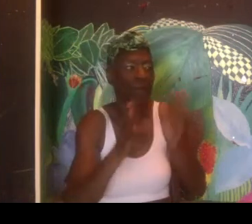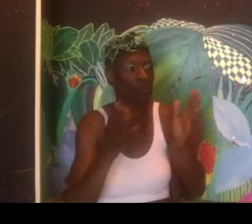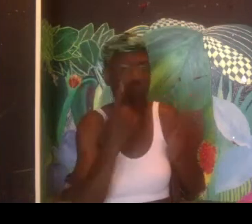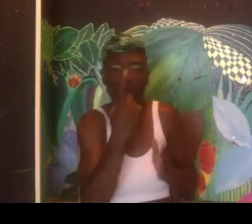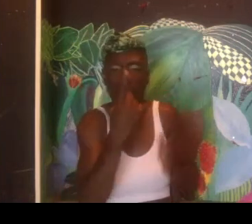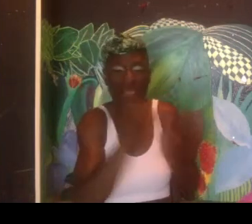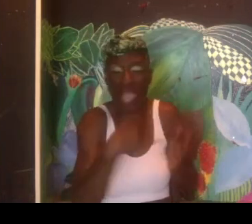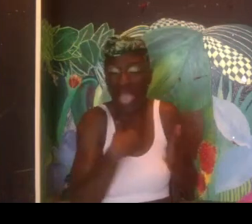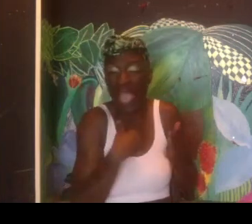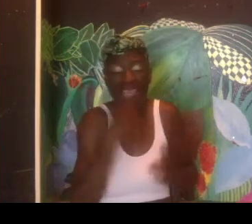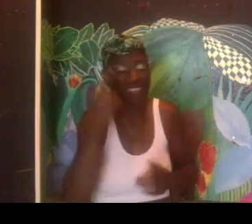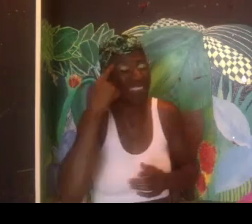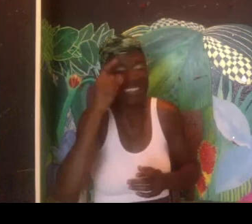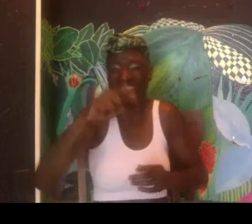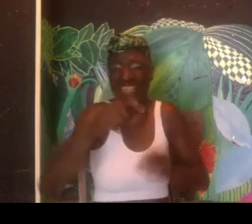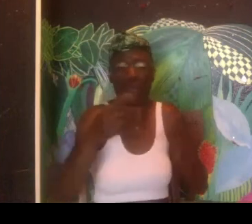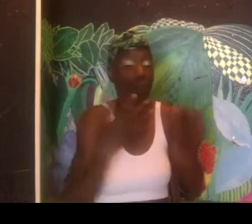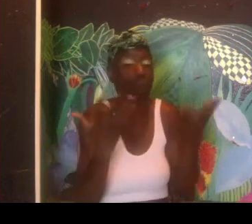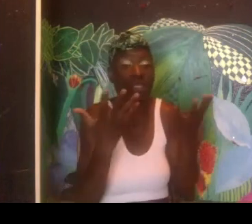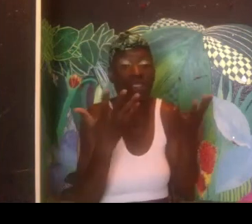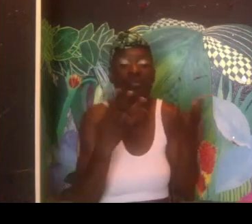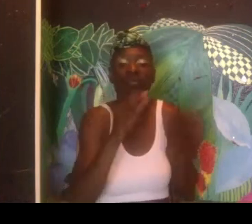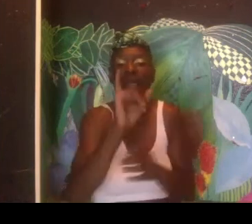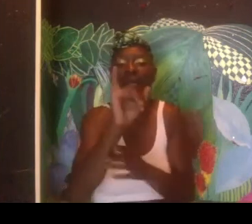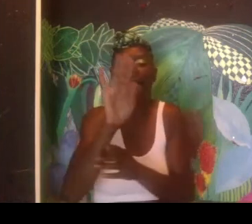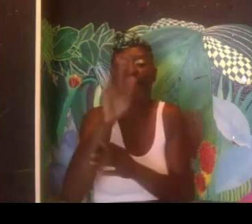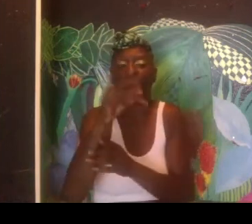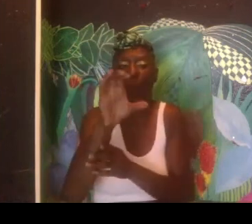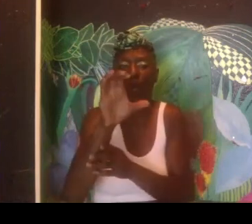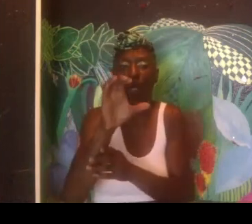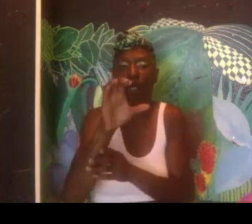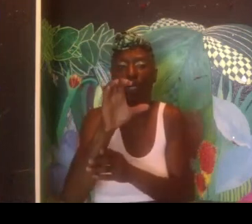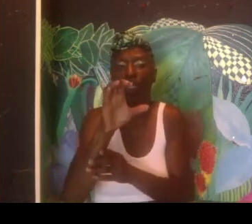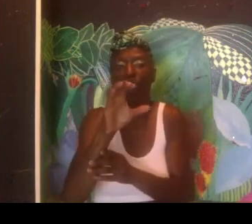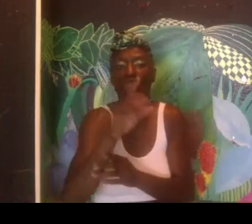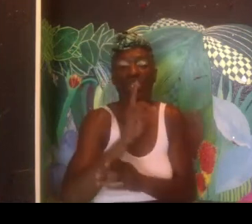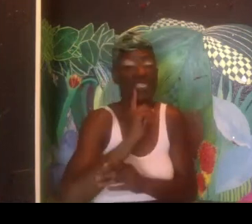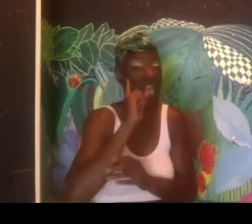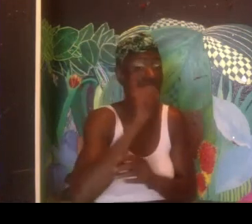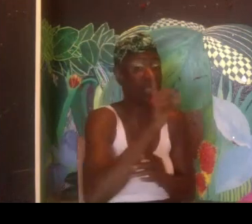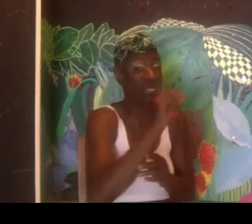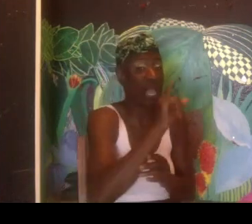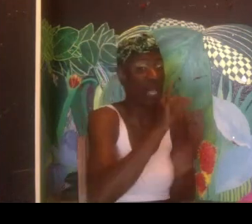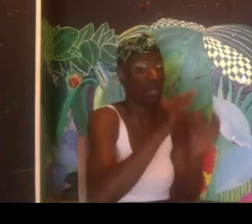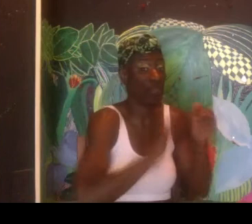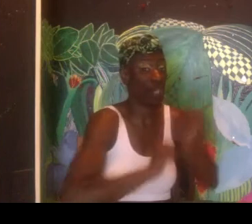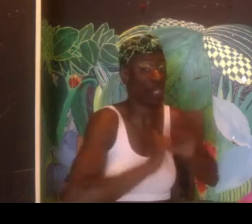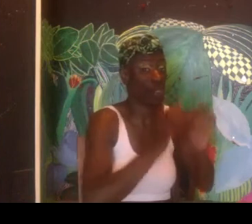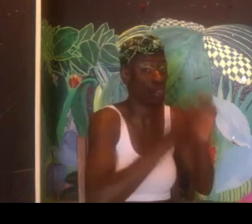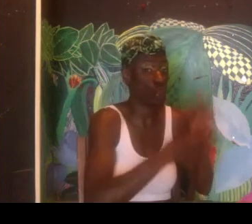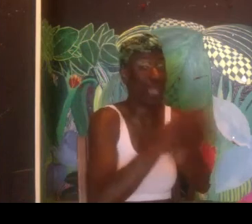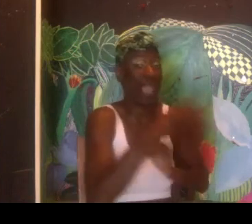organizations, I've always said and encouraged that they should develop something for IBPOC